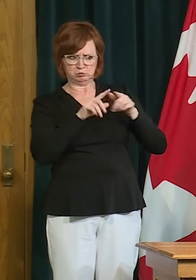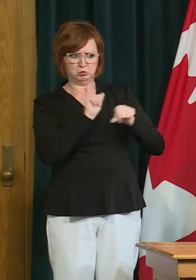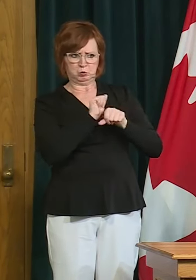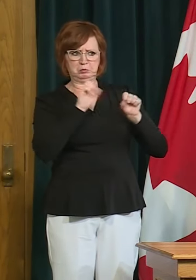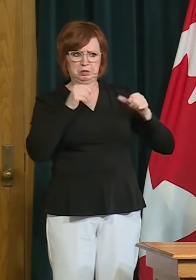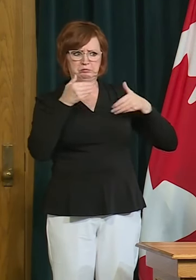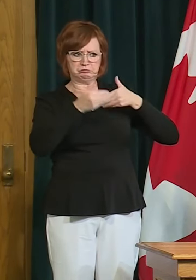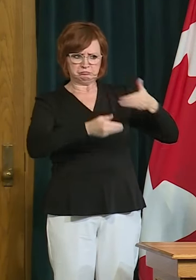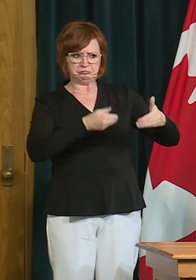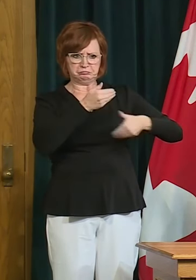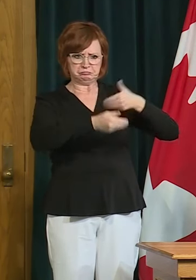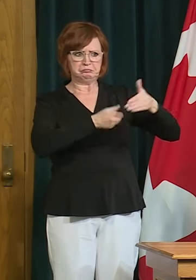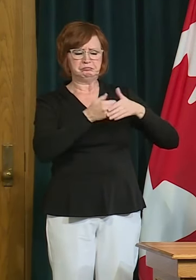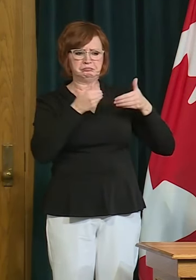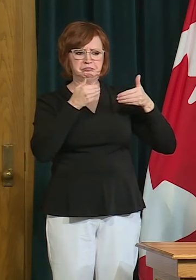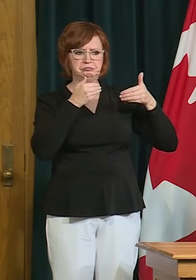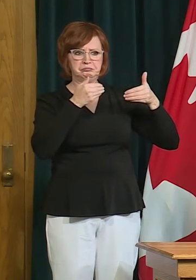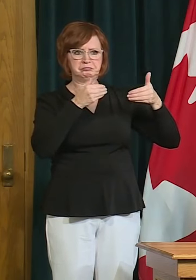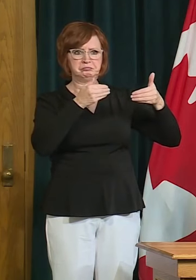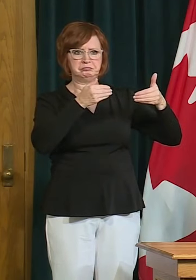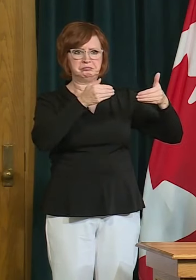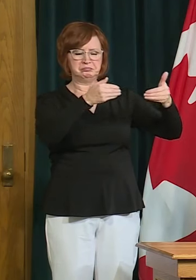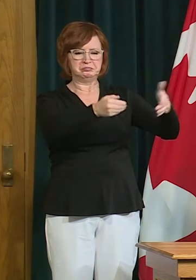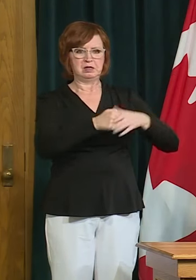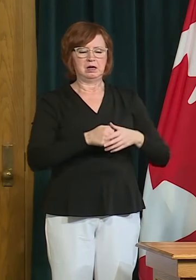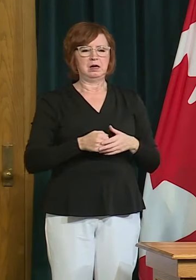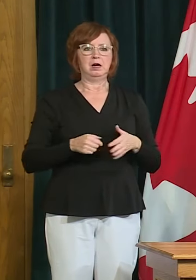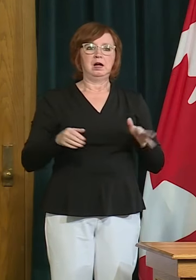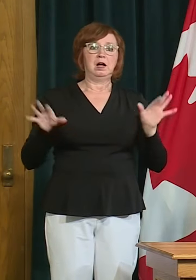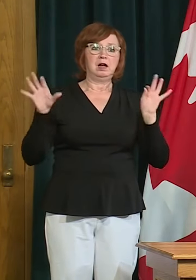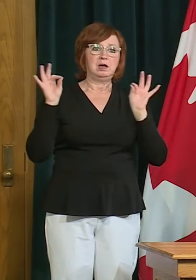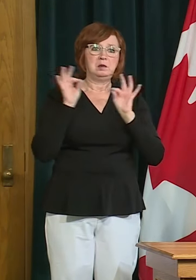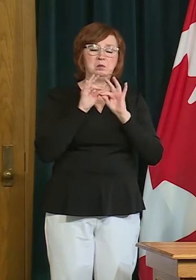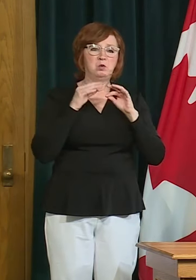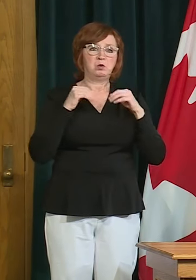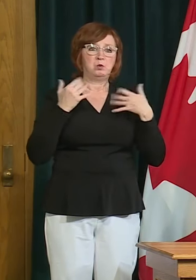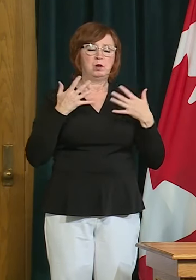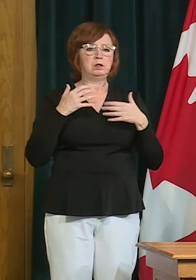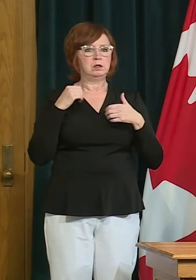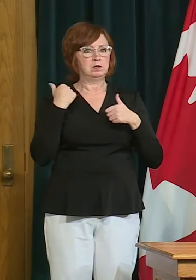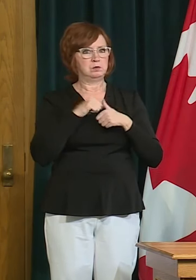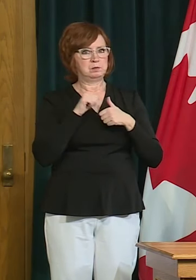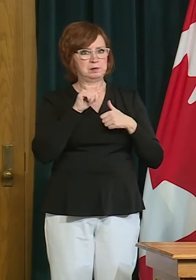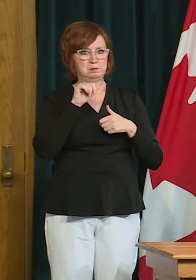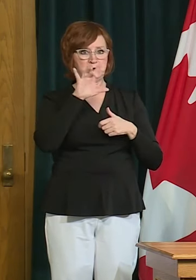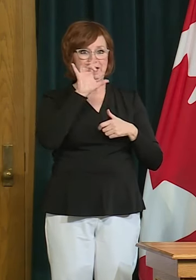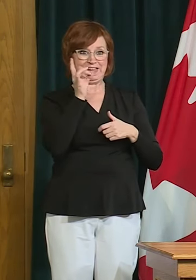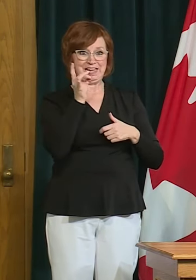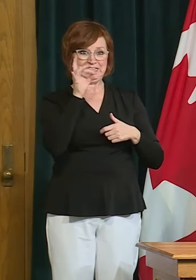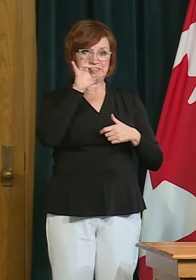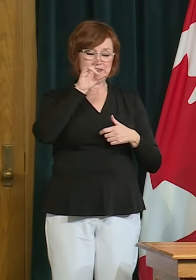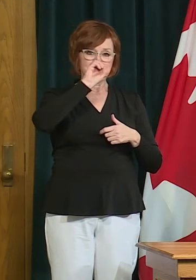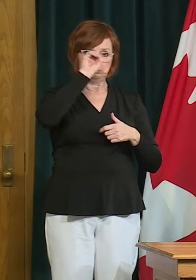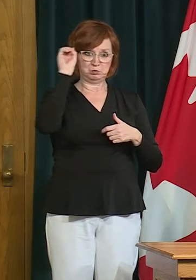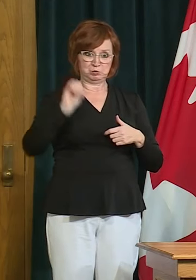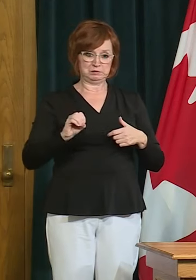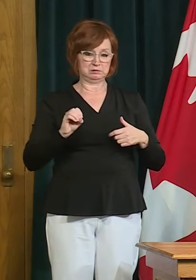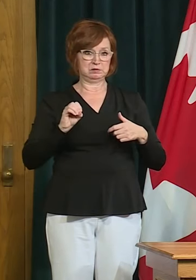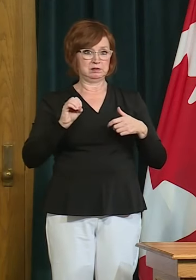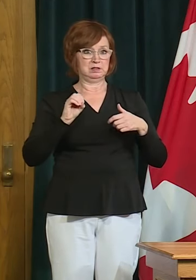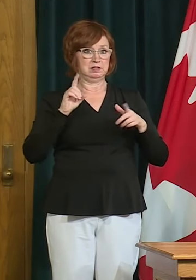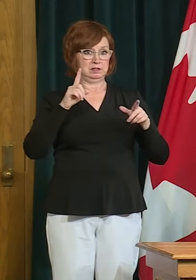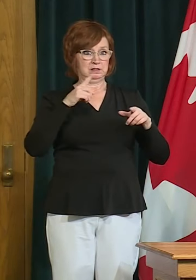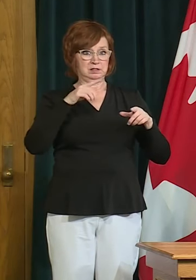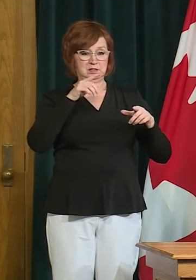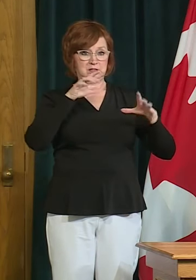remember as we uh go through the next number of weeks that throughout uh this pandemic 87 percent of of the uh people